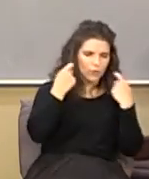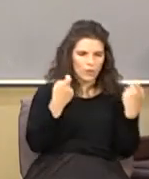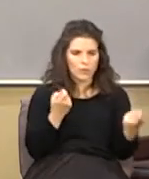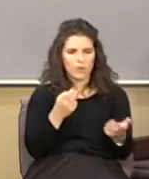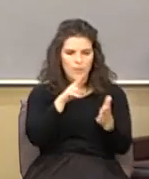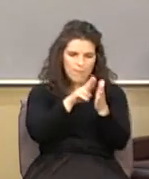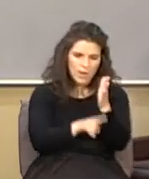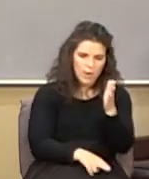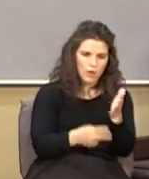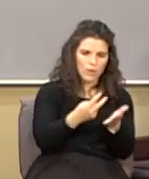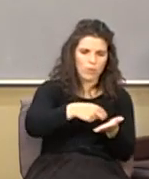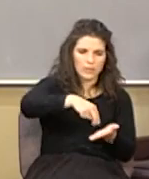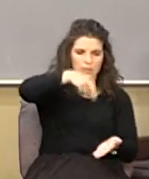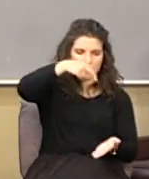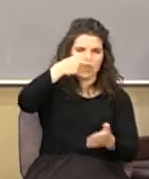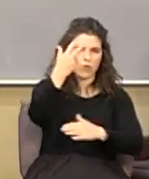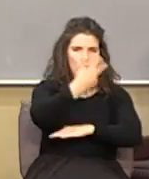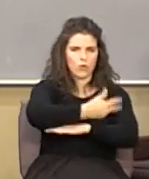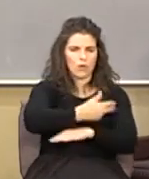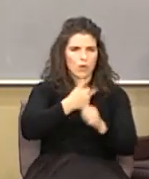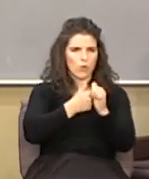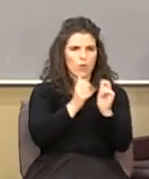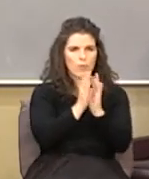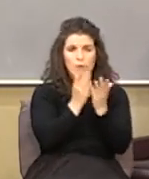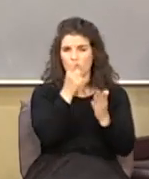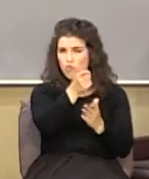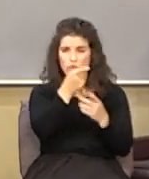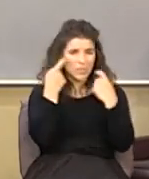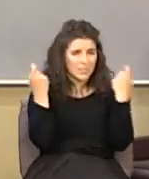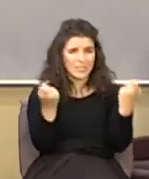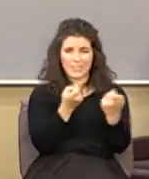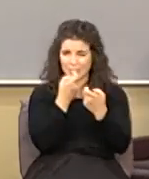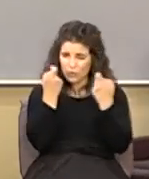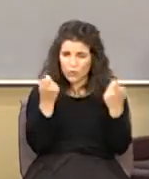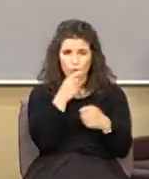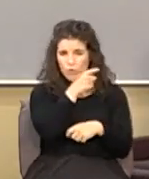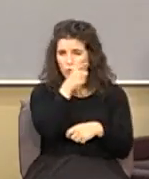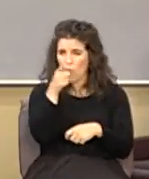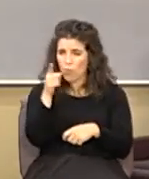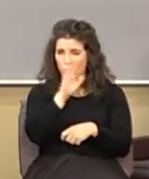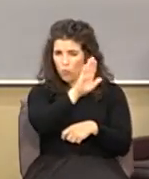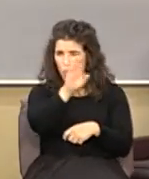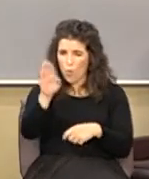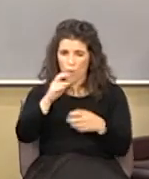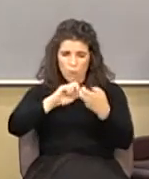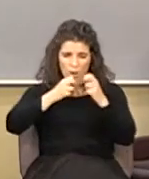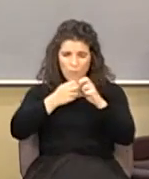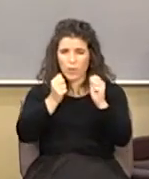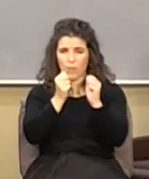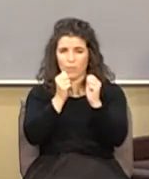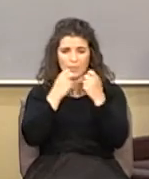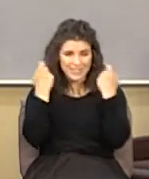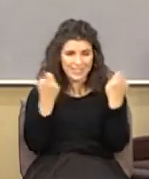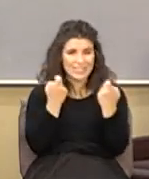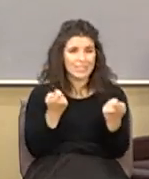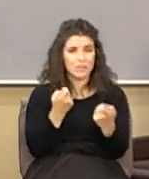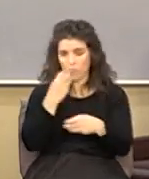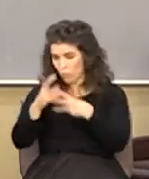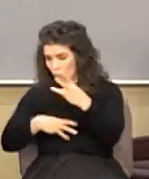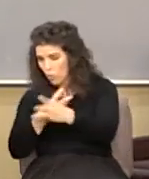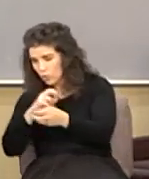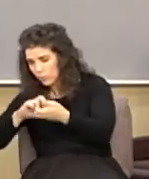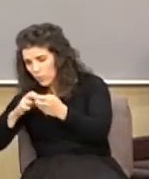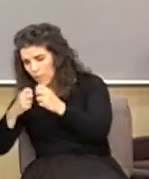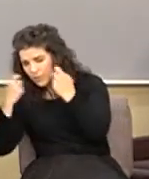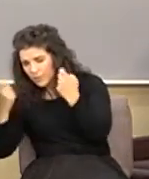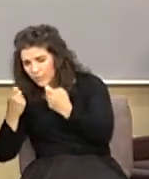according to the scripture those four realities you're a sinner your problem is your sin the world's problem is sin the only answer is that God commended his